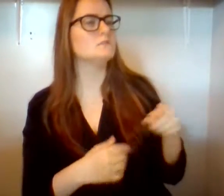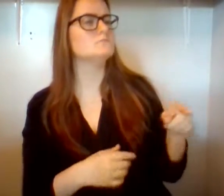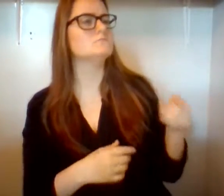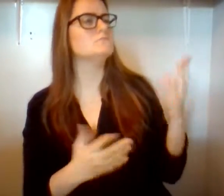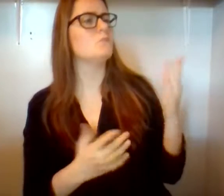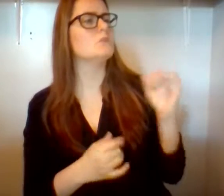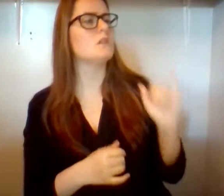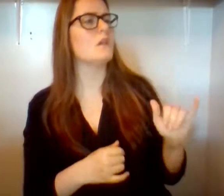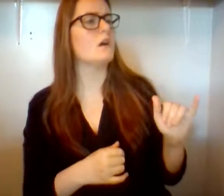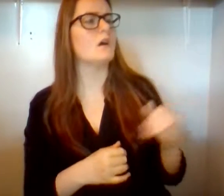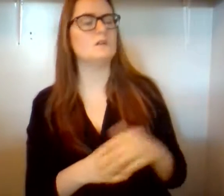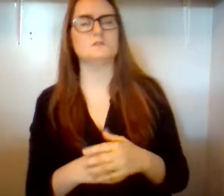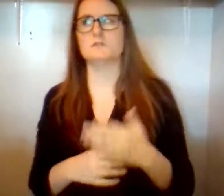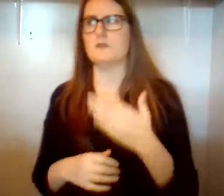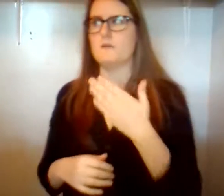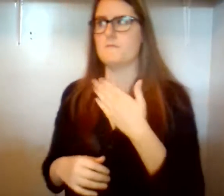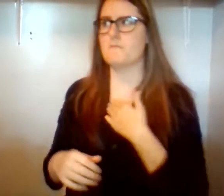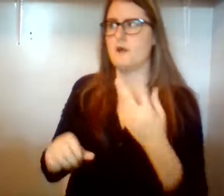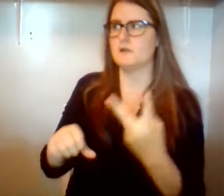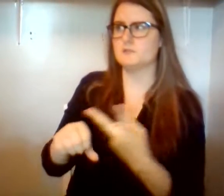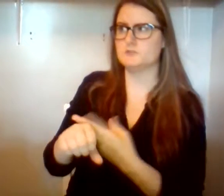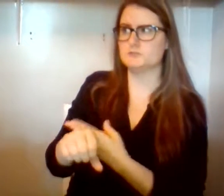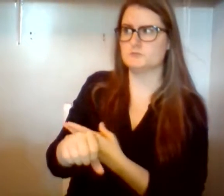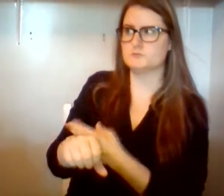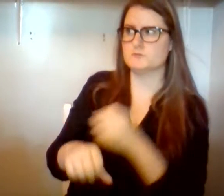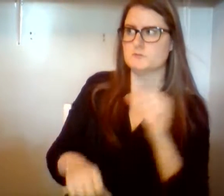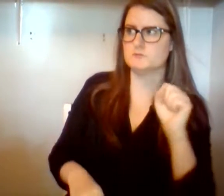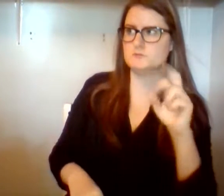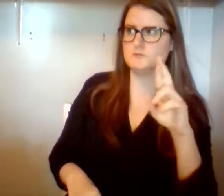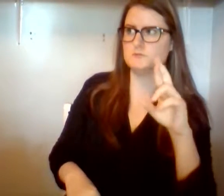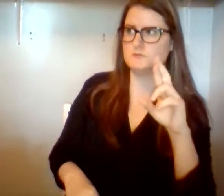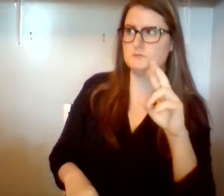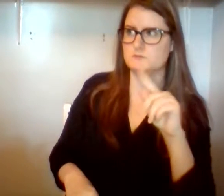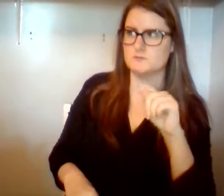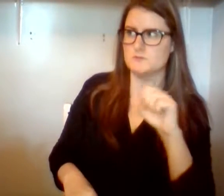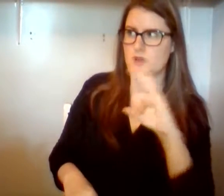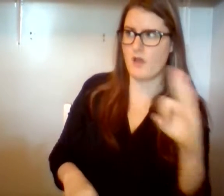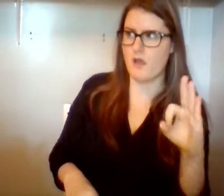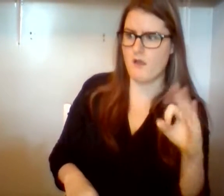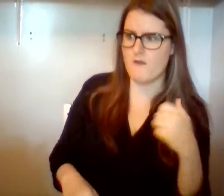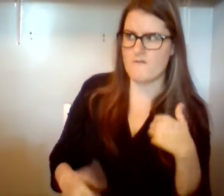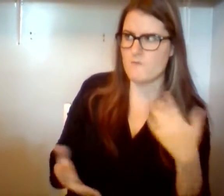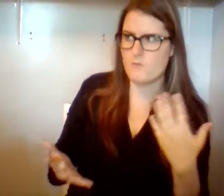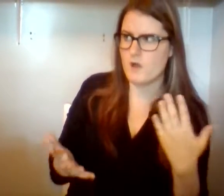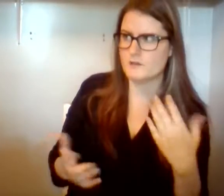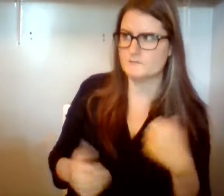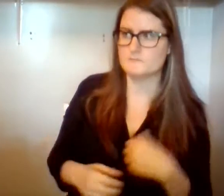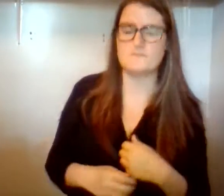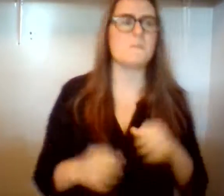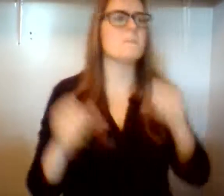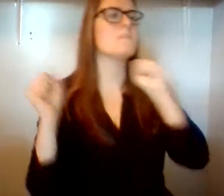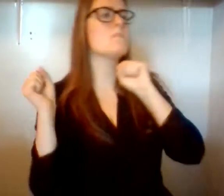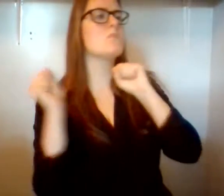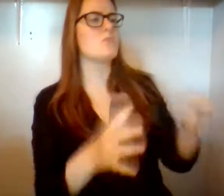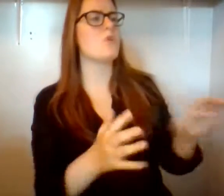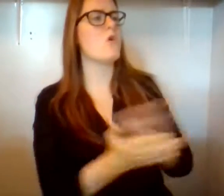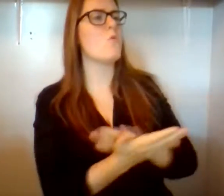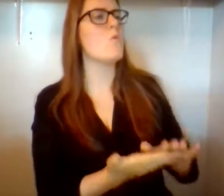Moses threw down the staff, and as it hit the ground, it became a snake. Moses leapt out of the way. He hated